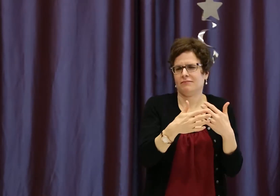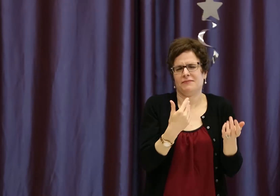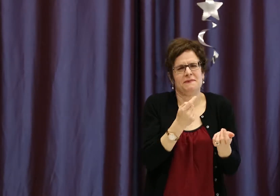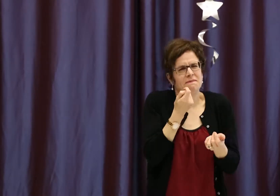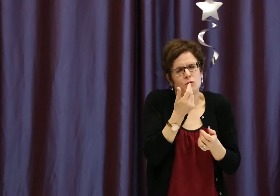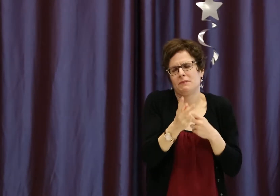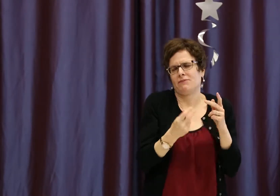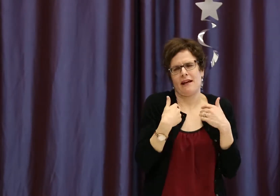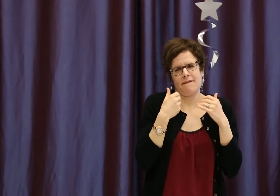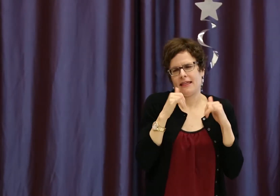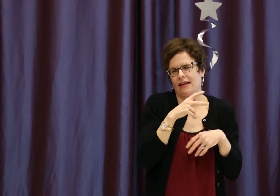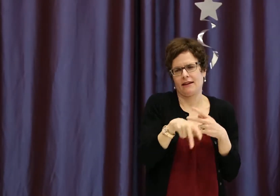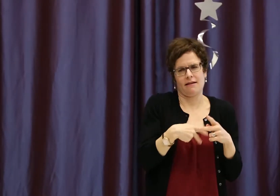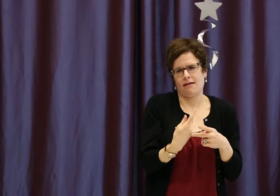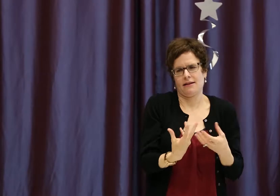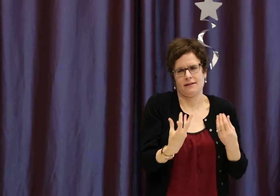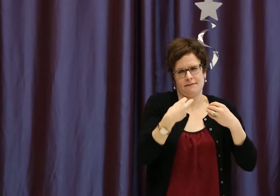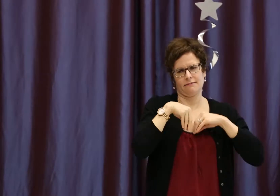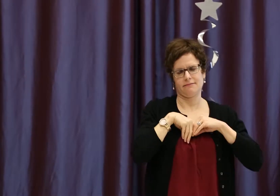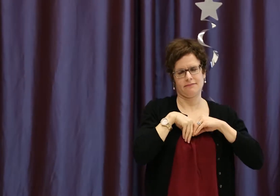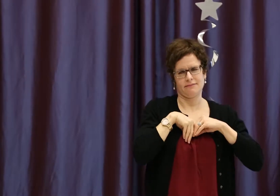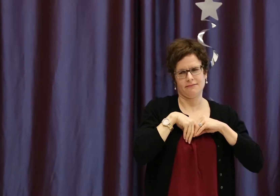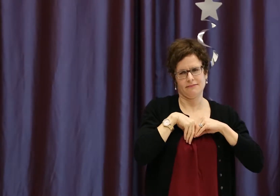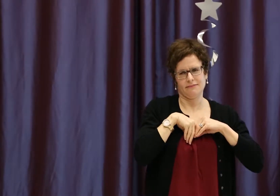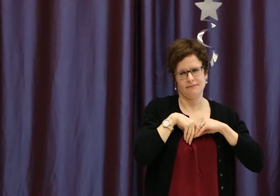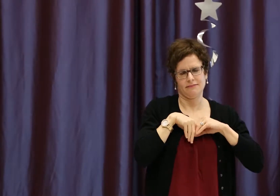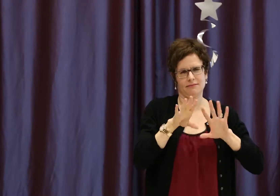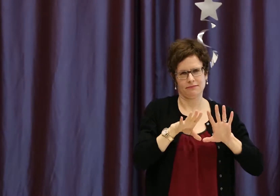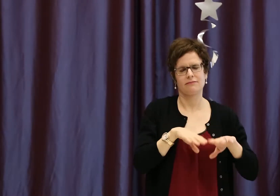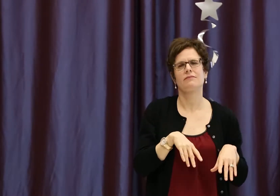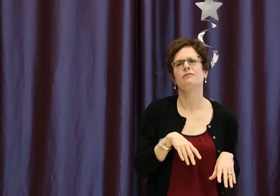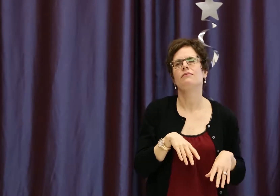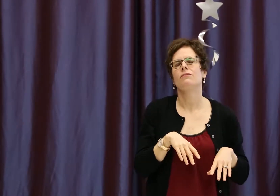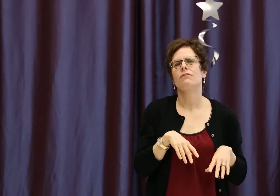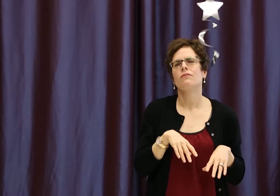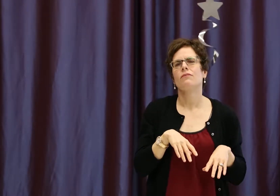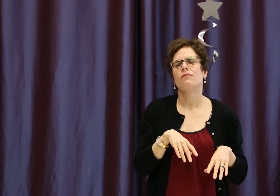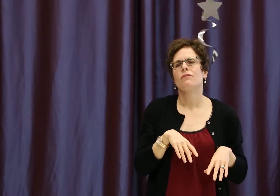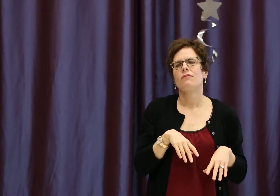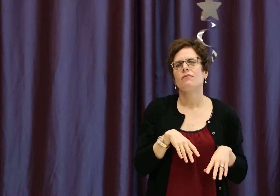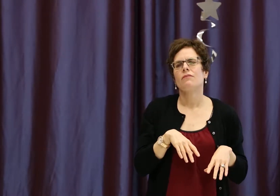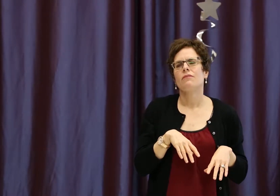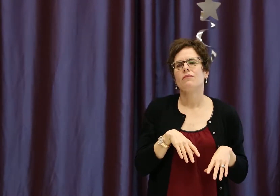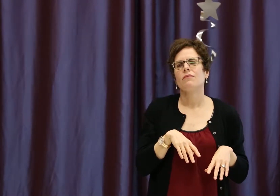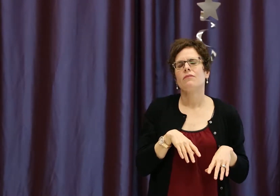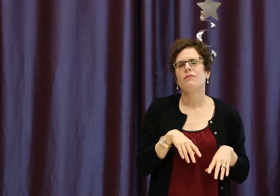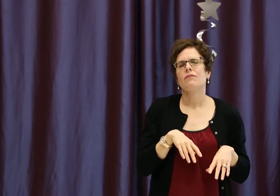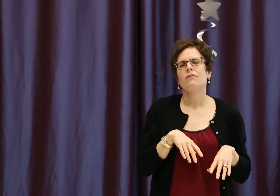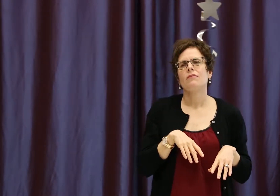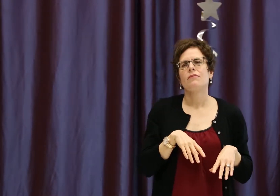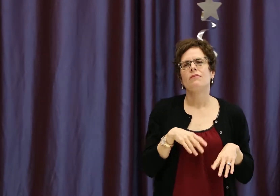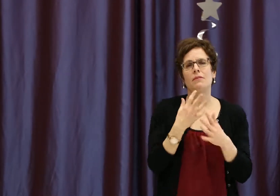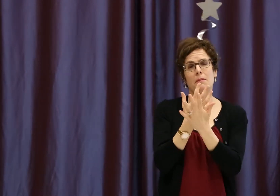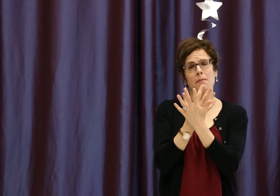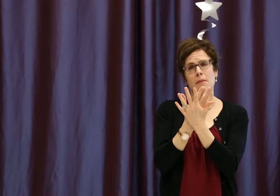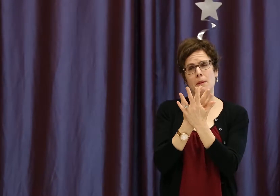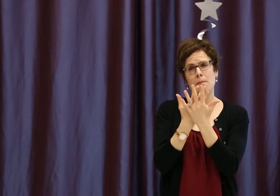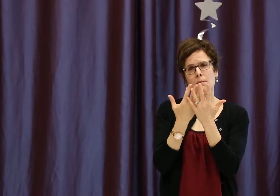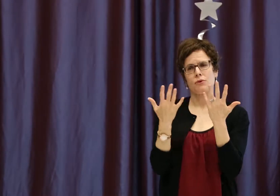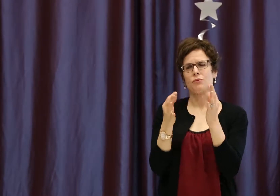hearing, using English or French, there's few individuals out there that are fully bilingual in more than